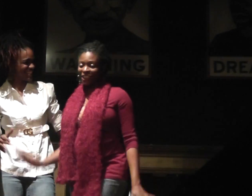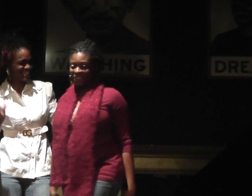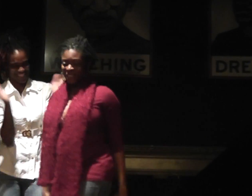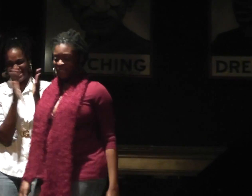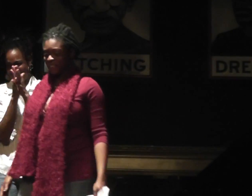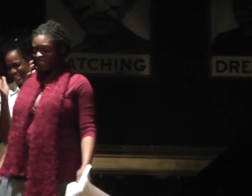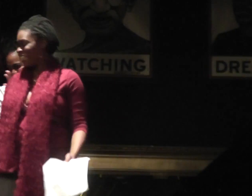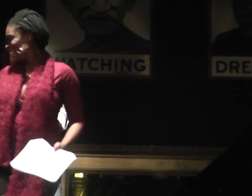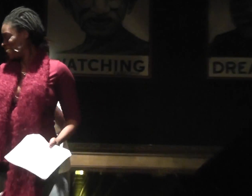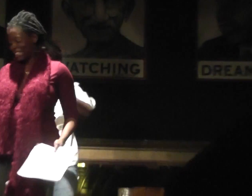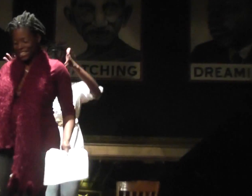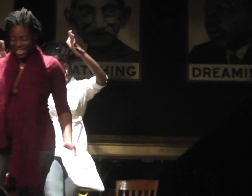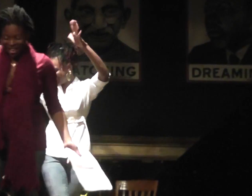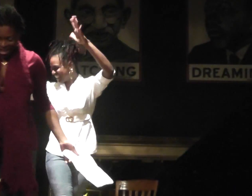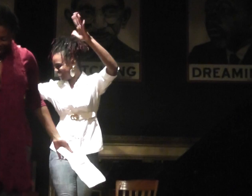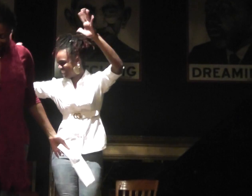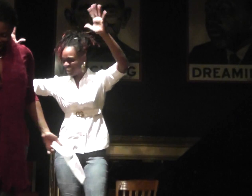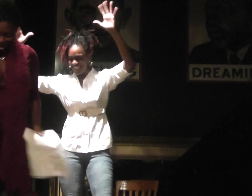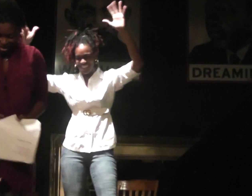They're so married.